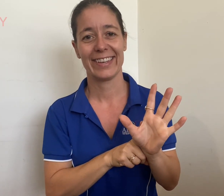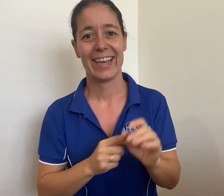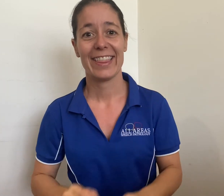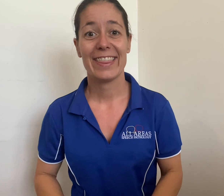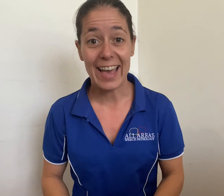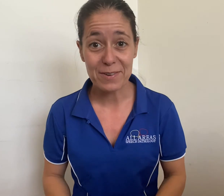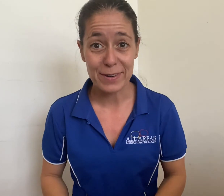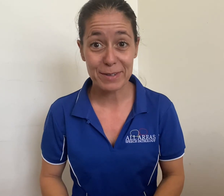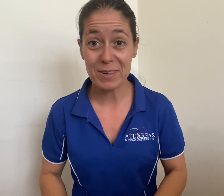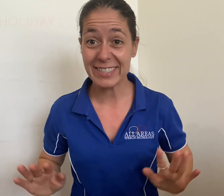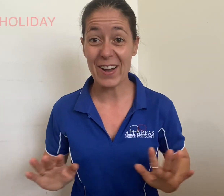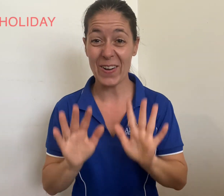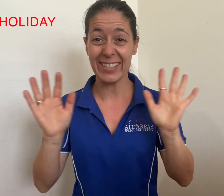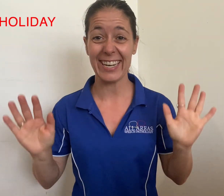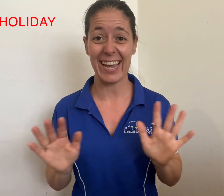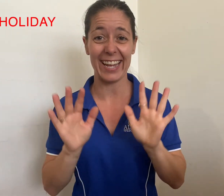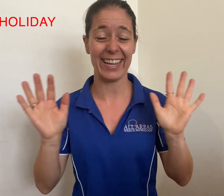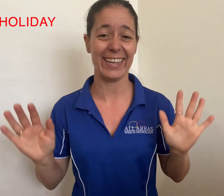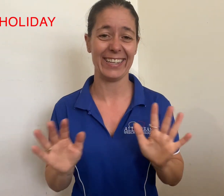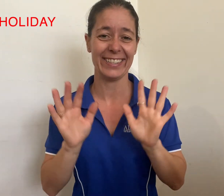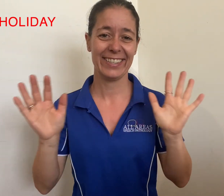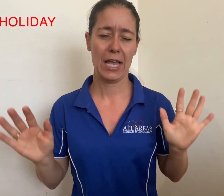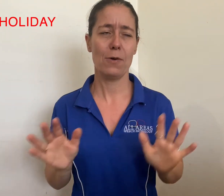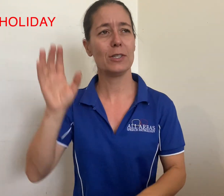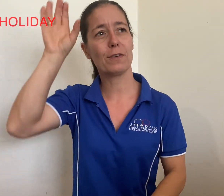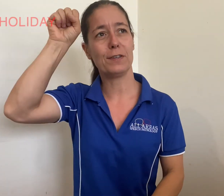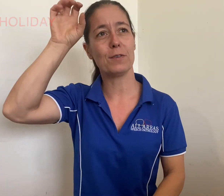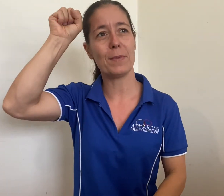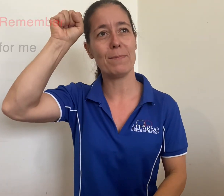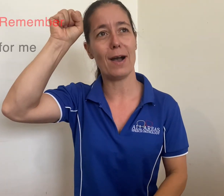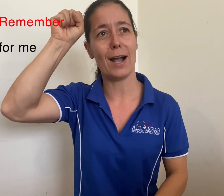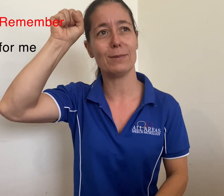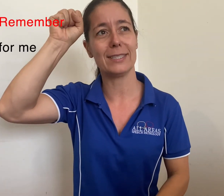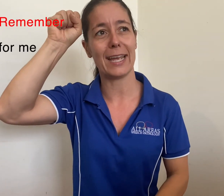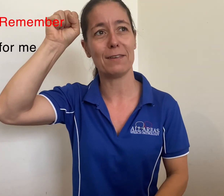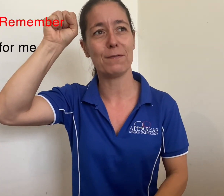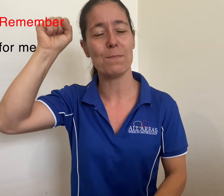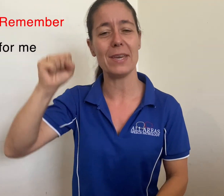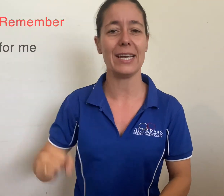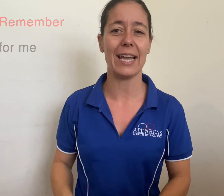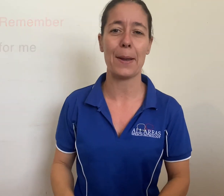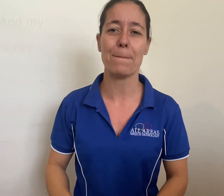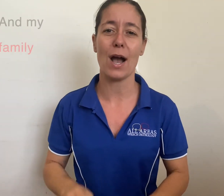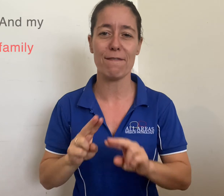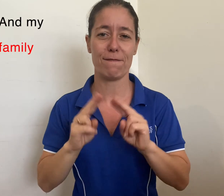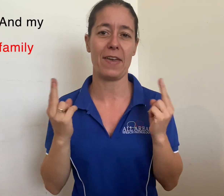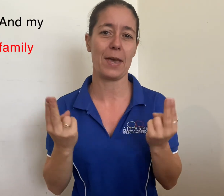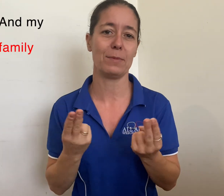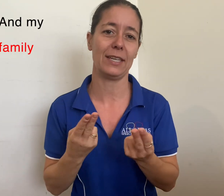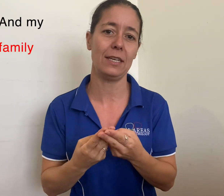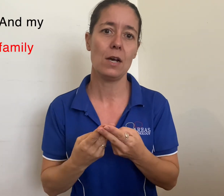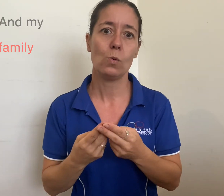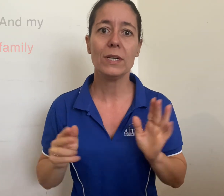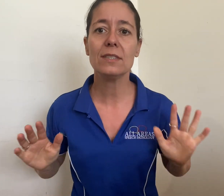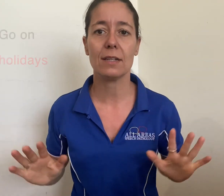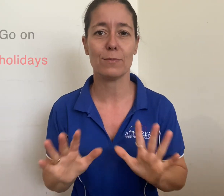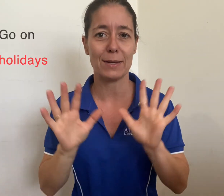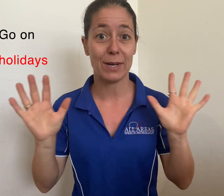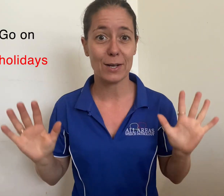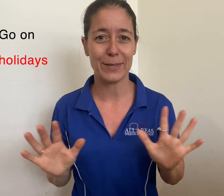That word was holiday. I wonder if you remember I was saying for me and my family we celebrate by going